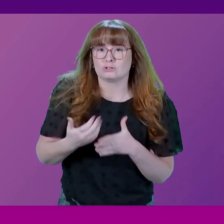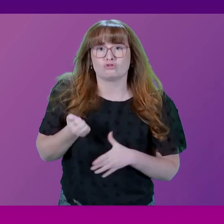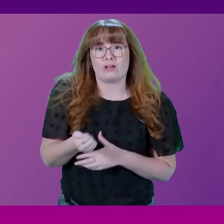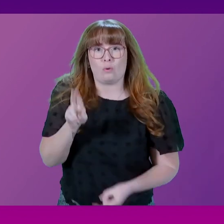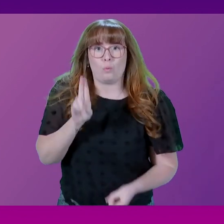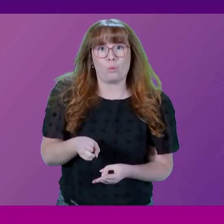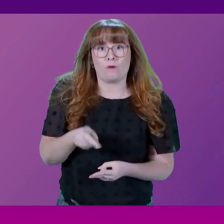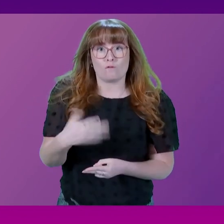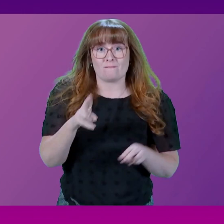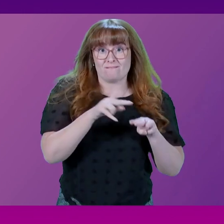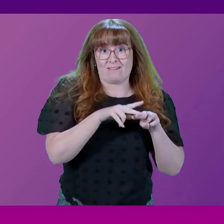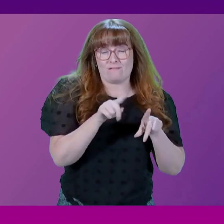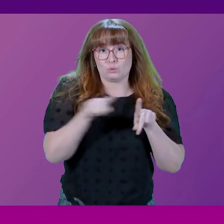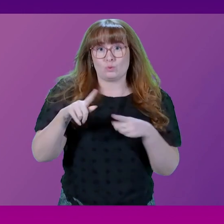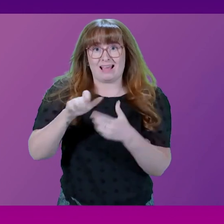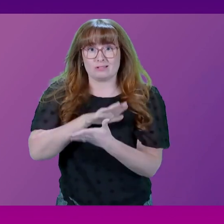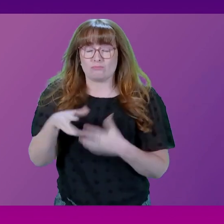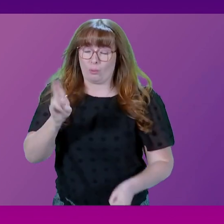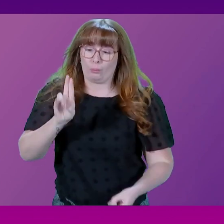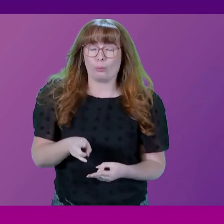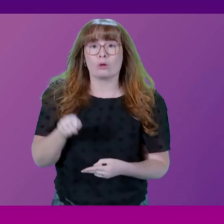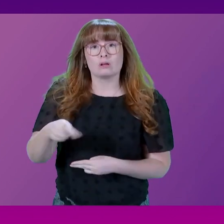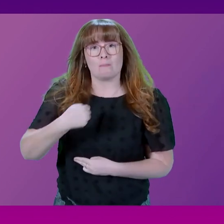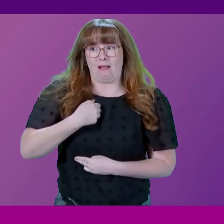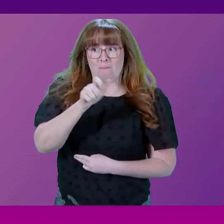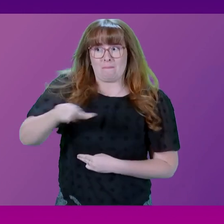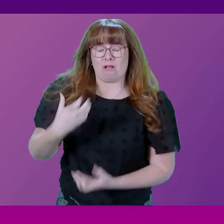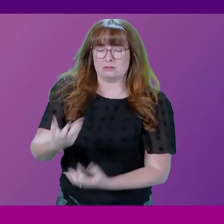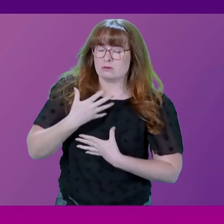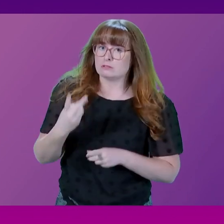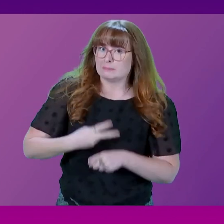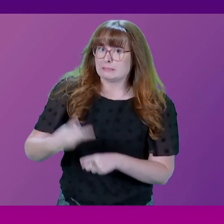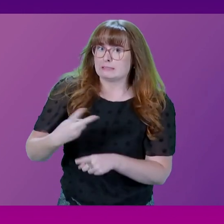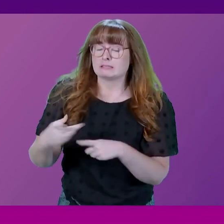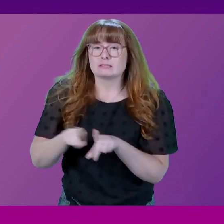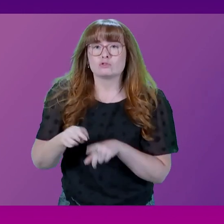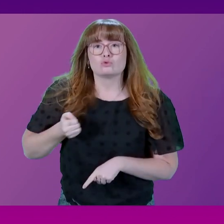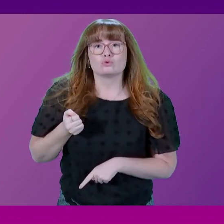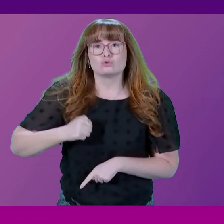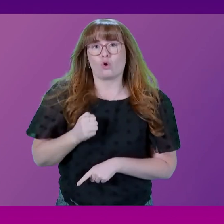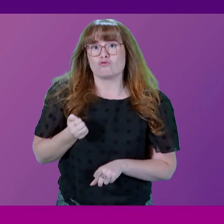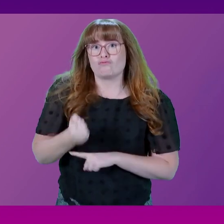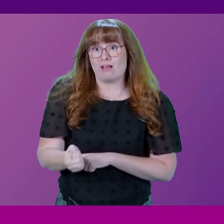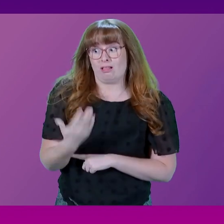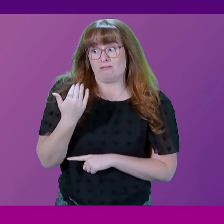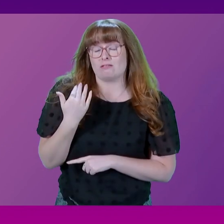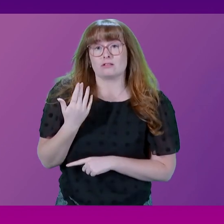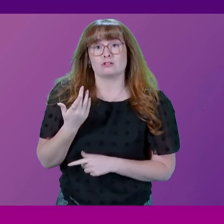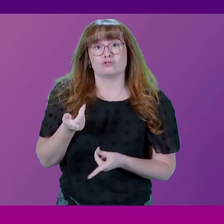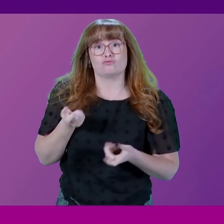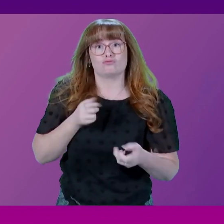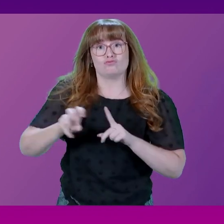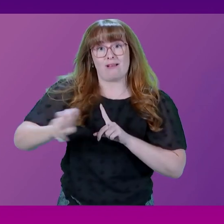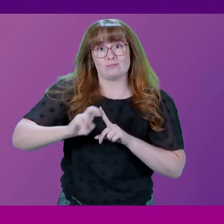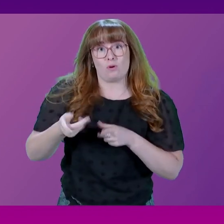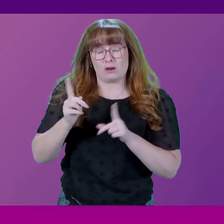serving the Fife to Edinburgh service, well used by my constituents. I raised this previously with ScotRail and with the previous Transport Minister, and was assured